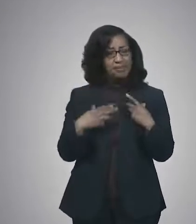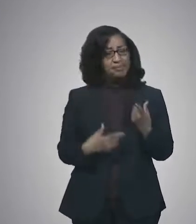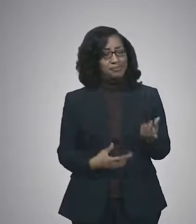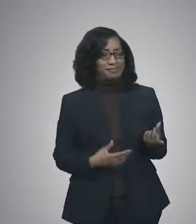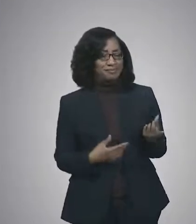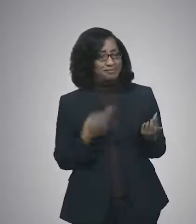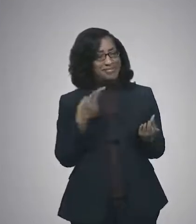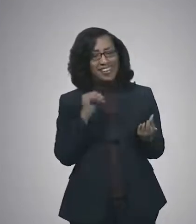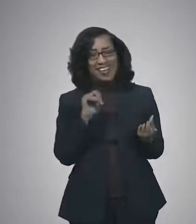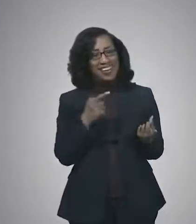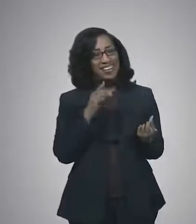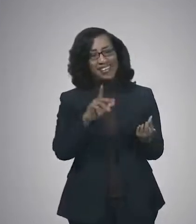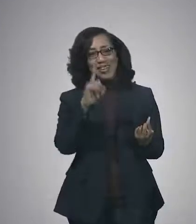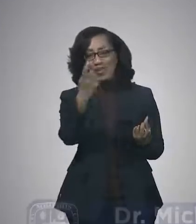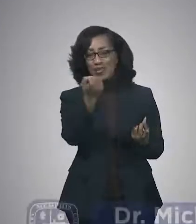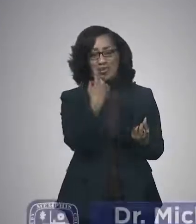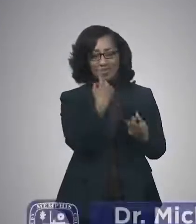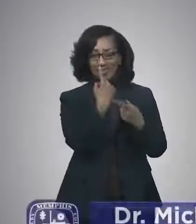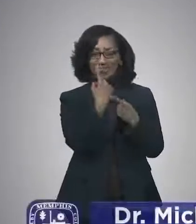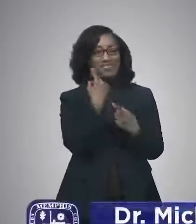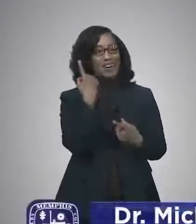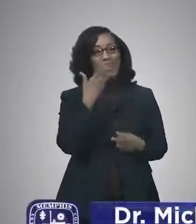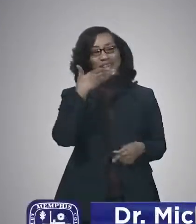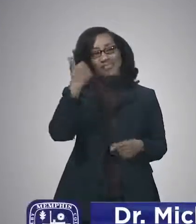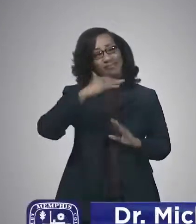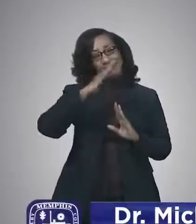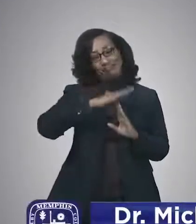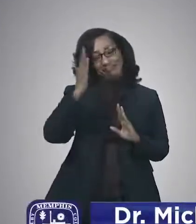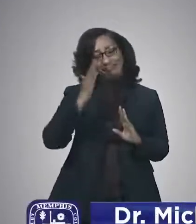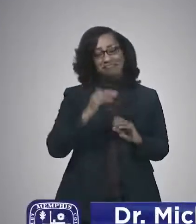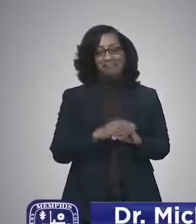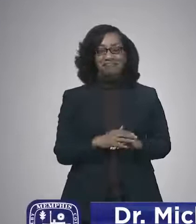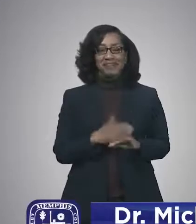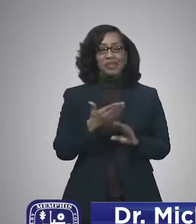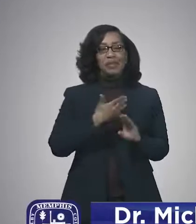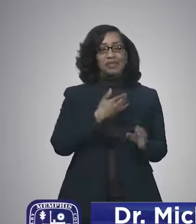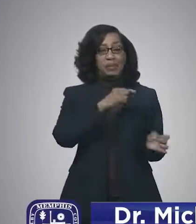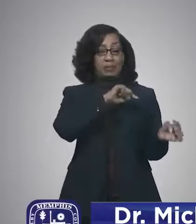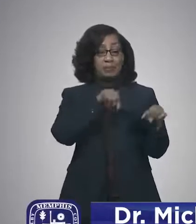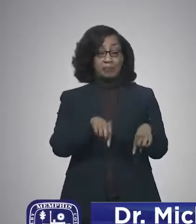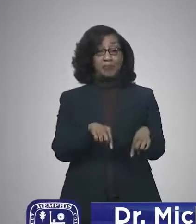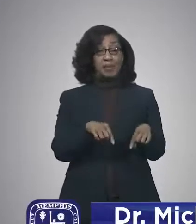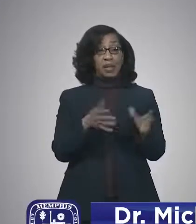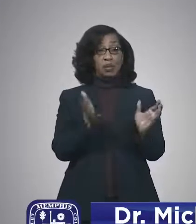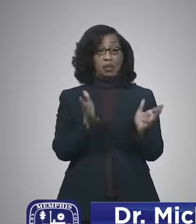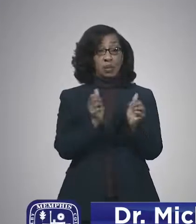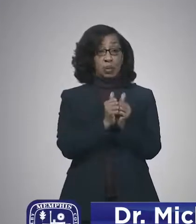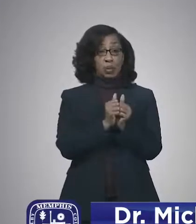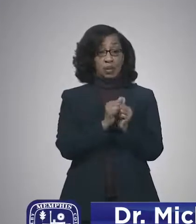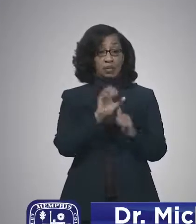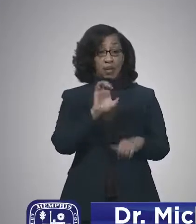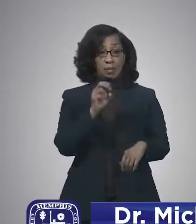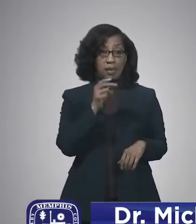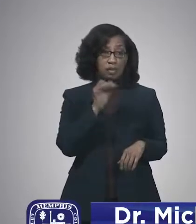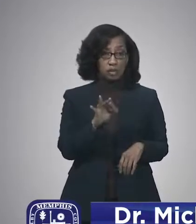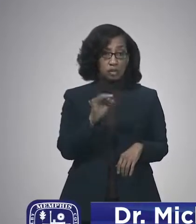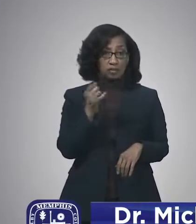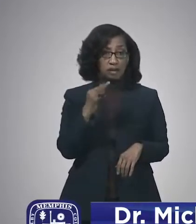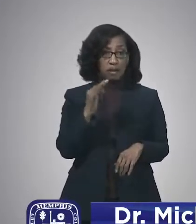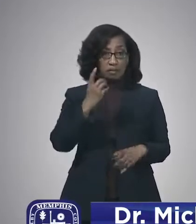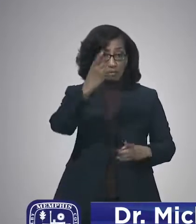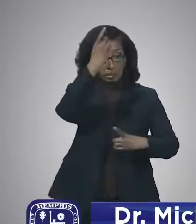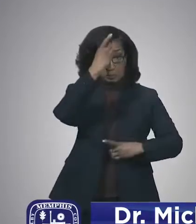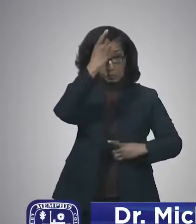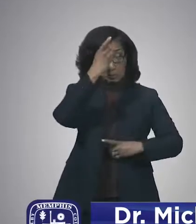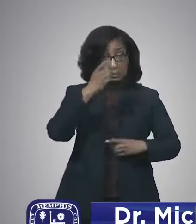the best questions. And so, actually, before I came here, I was talking to our chief of epidemiology, and so